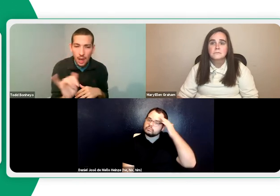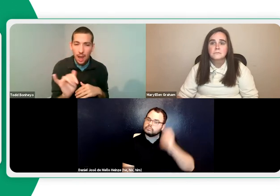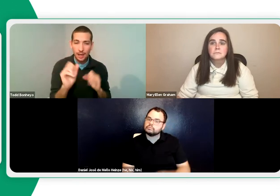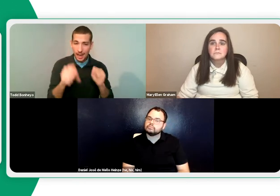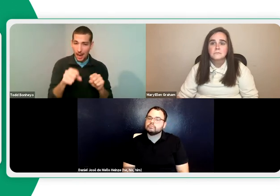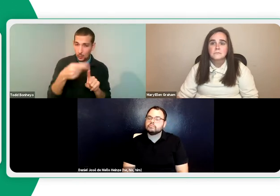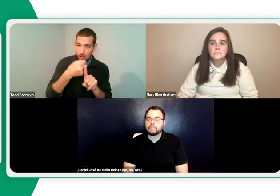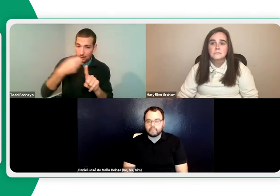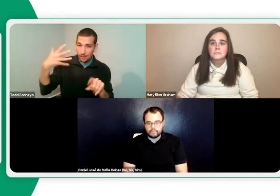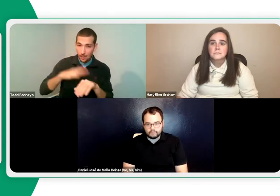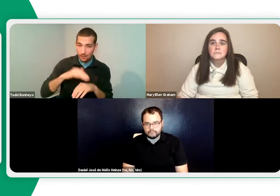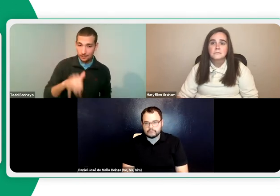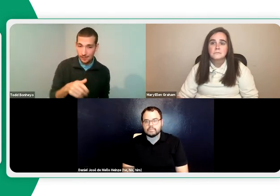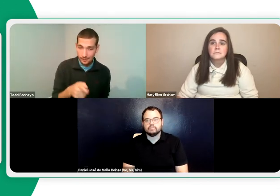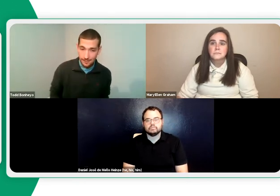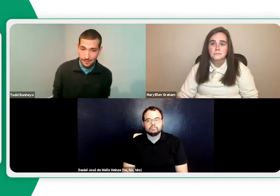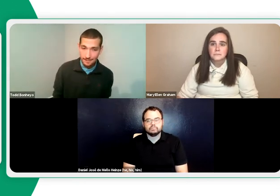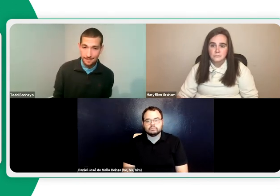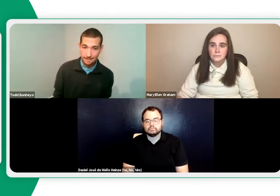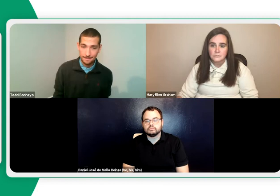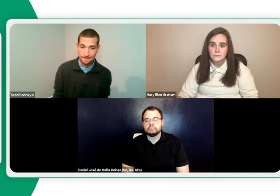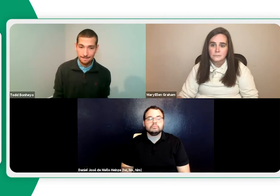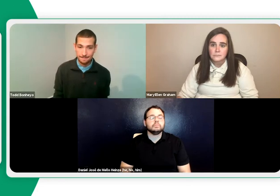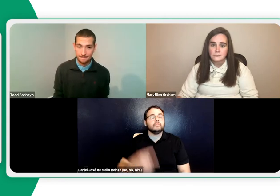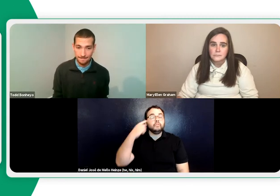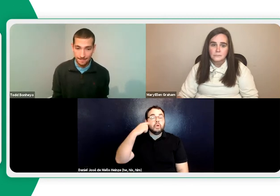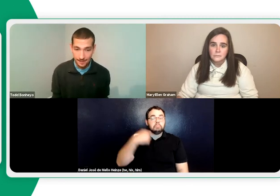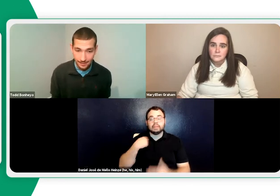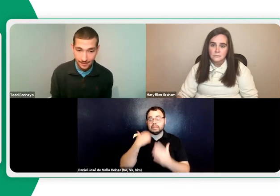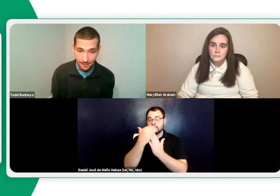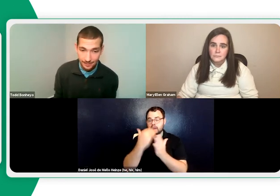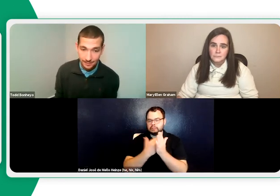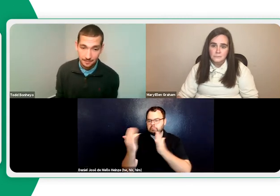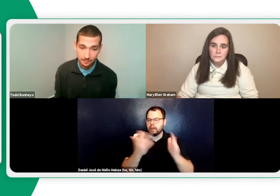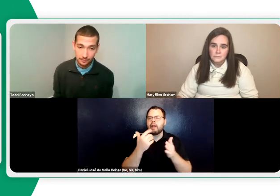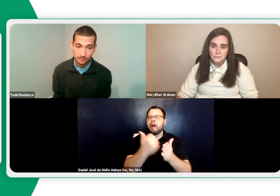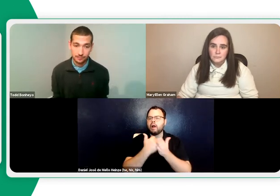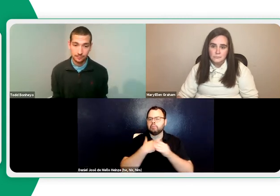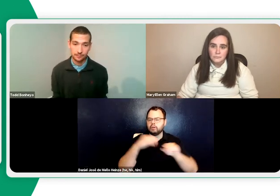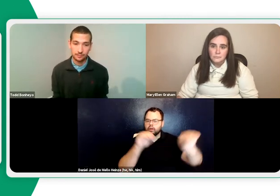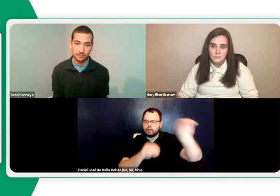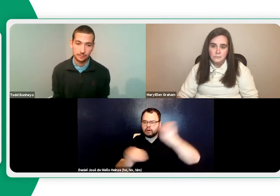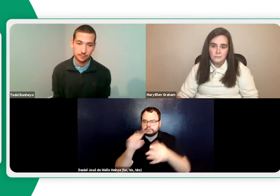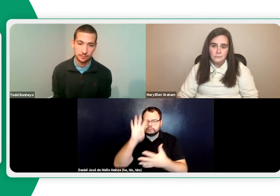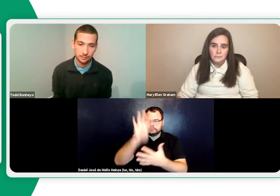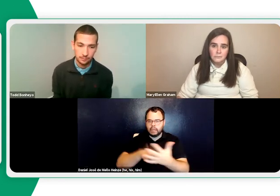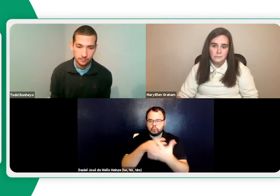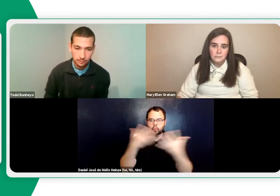how do you teach? What does your lesson plan look like? How do you deliver that? Can you expand on that for us? Well, for me, lesson